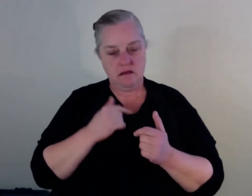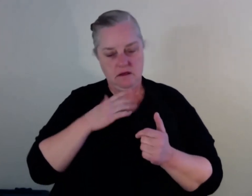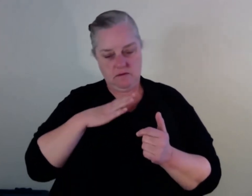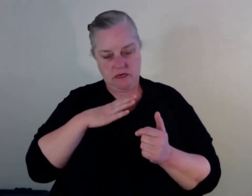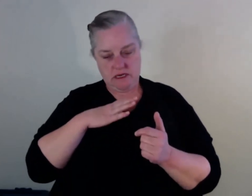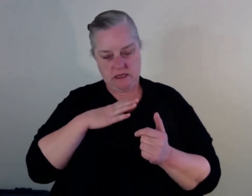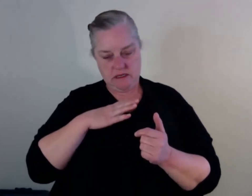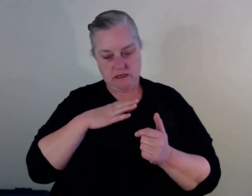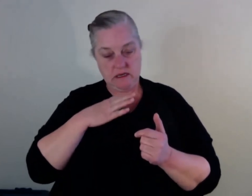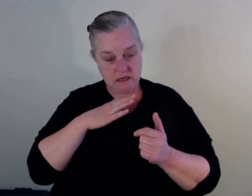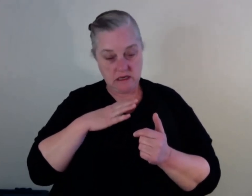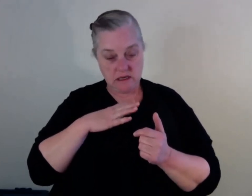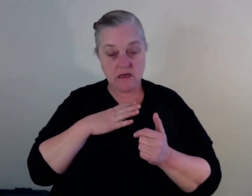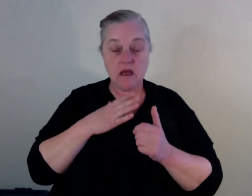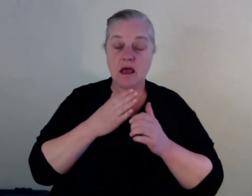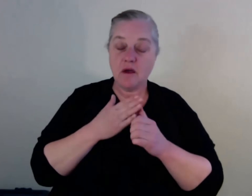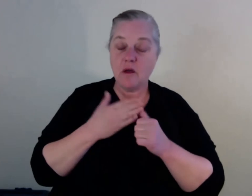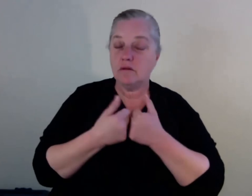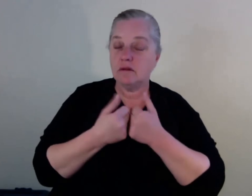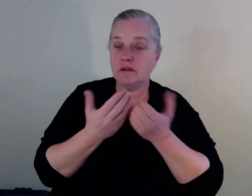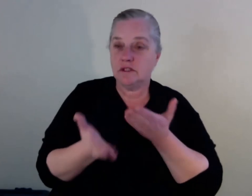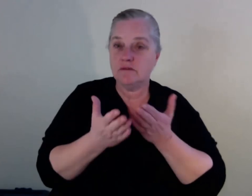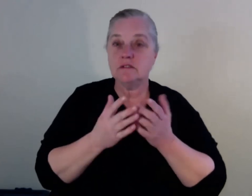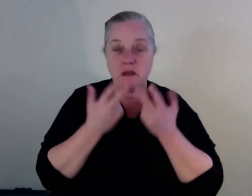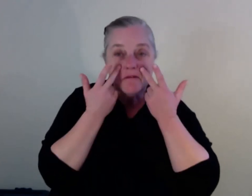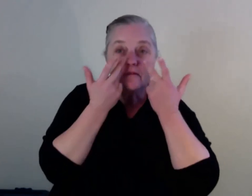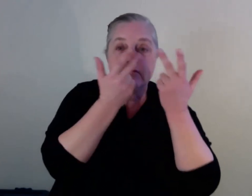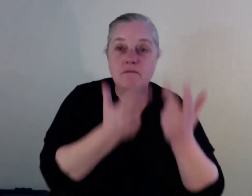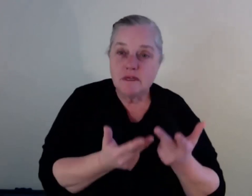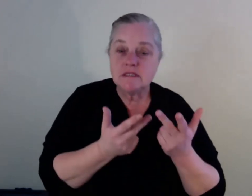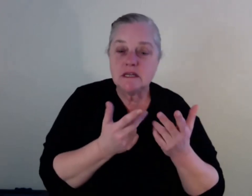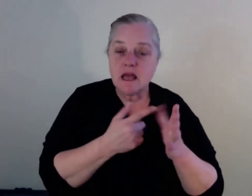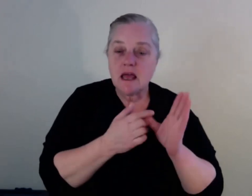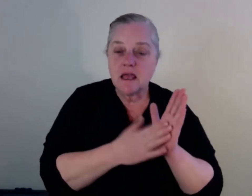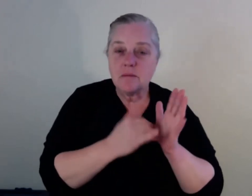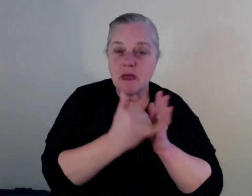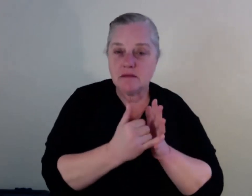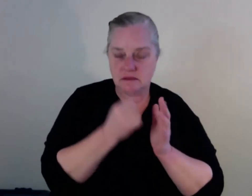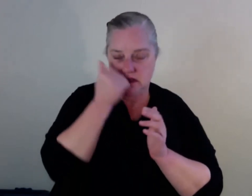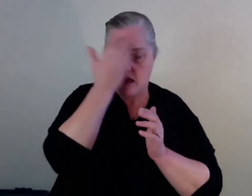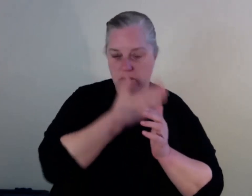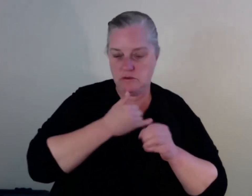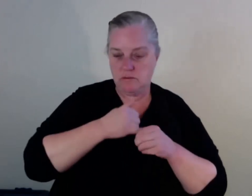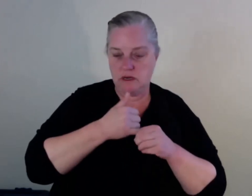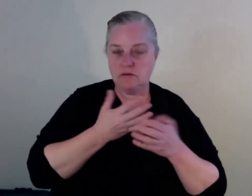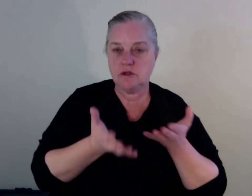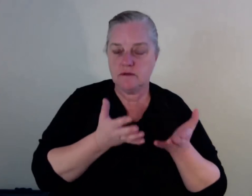kind of, you know, service working partnership where you can, you know, you're going to come into